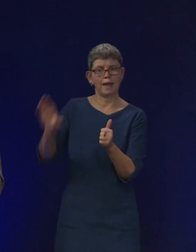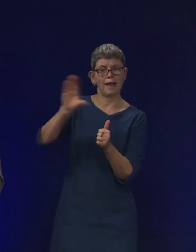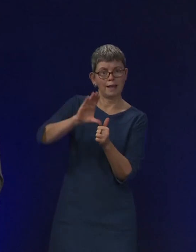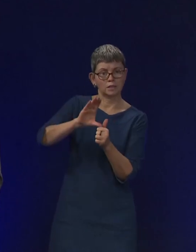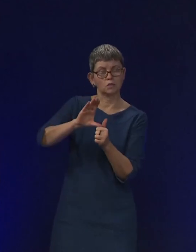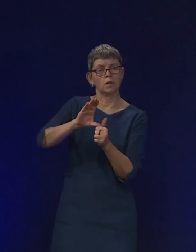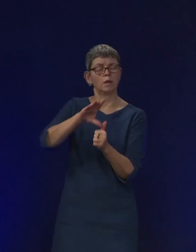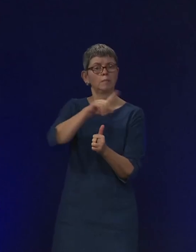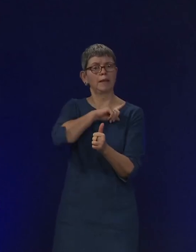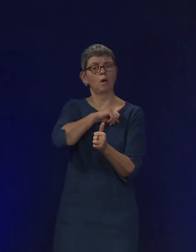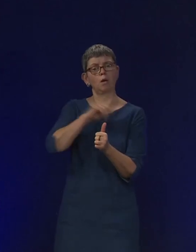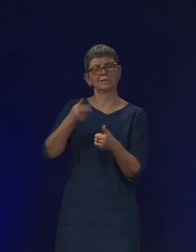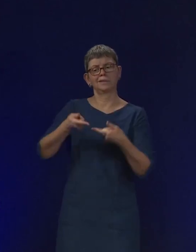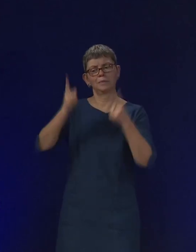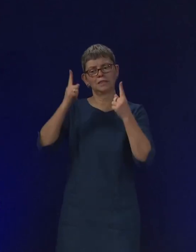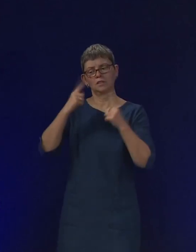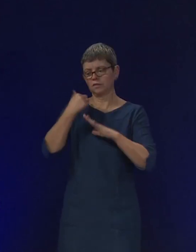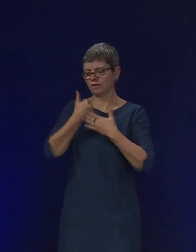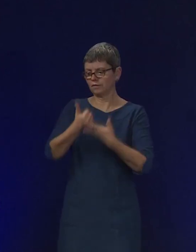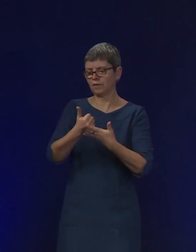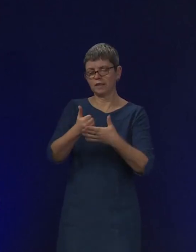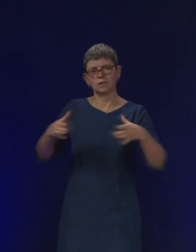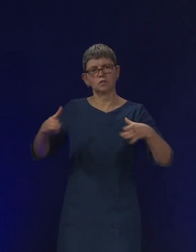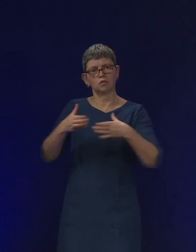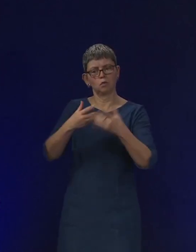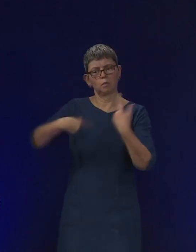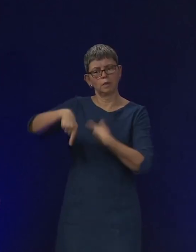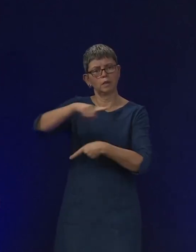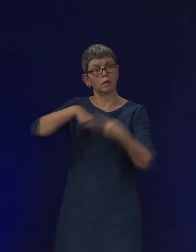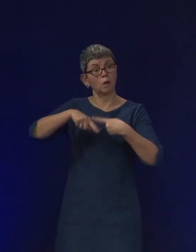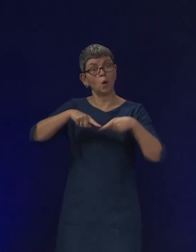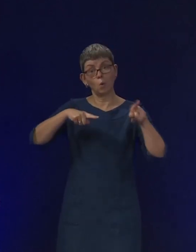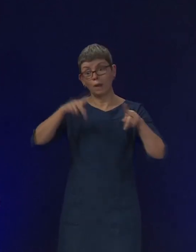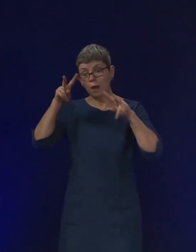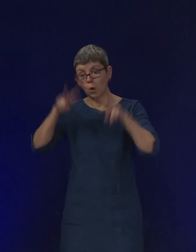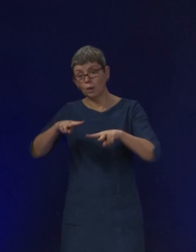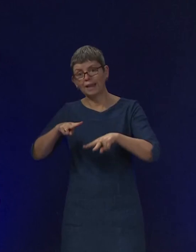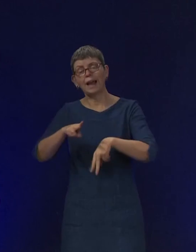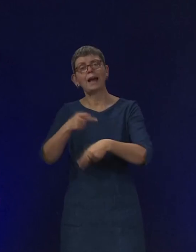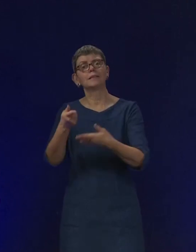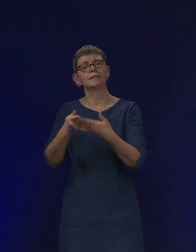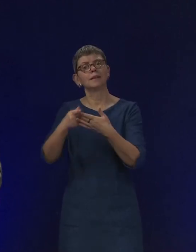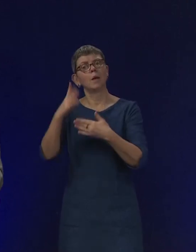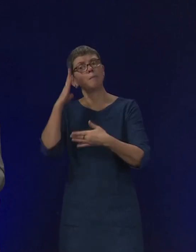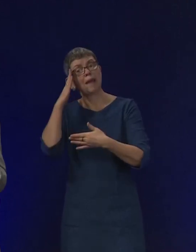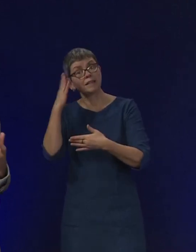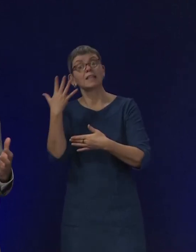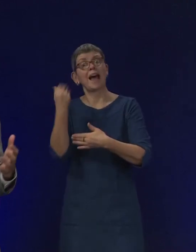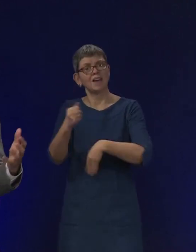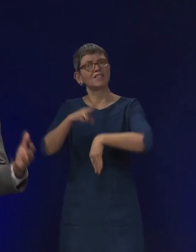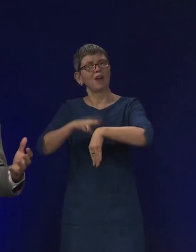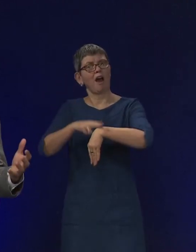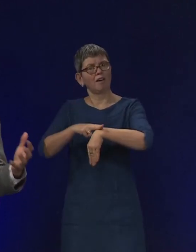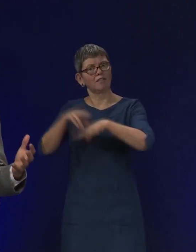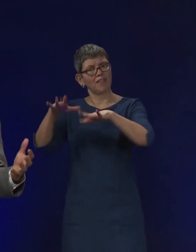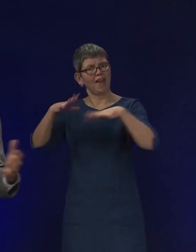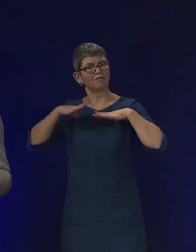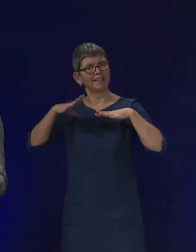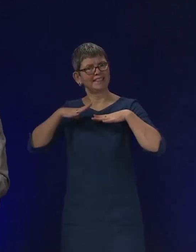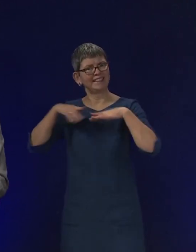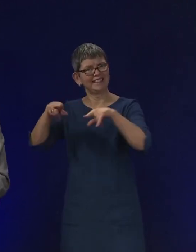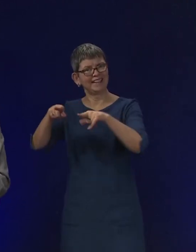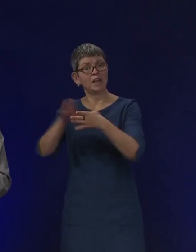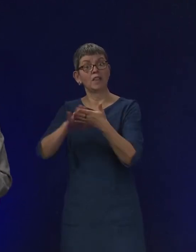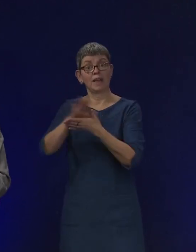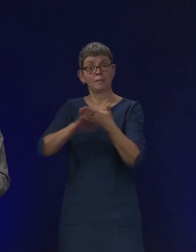advisory group, that although, the first minister is absolutely right, we're looking at staffed beds, the way to help with that, and the interim, with interim